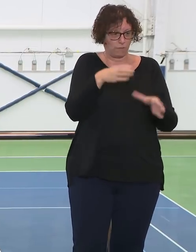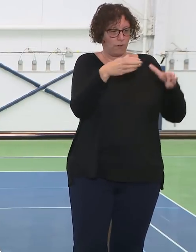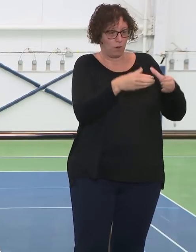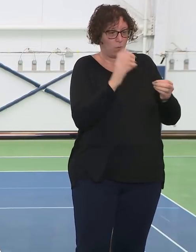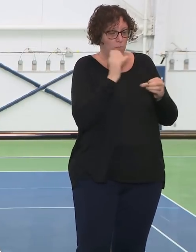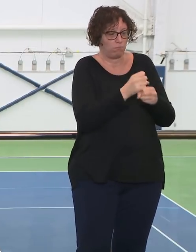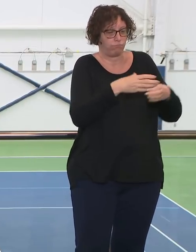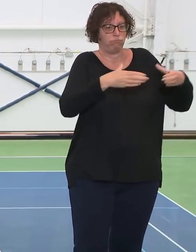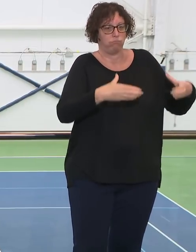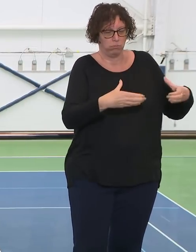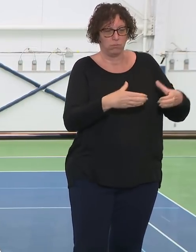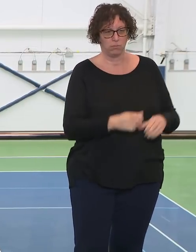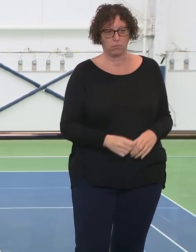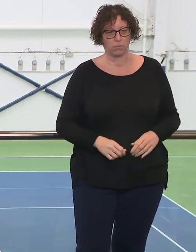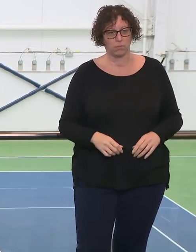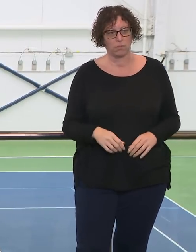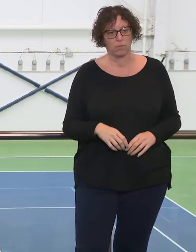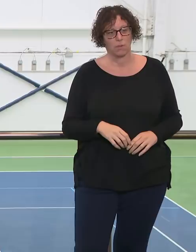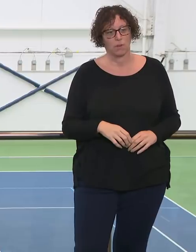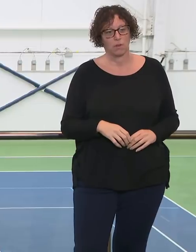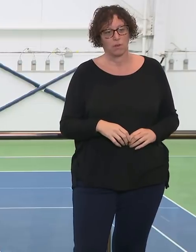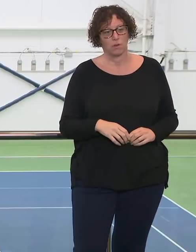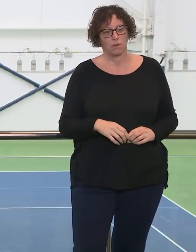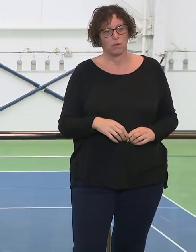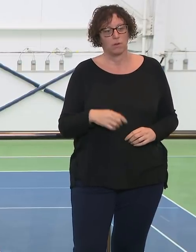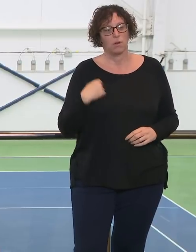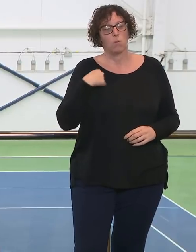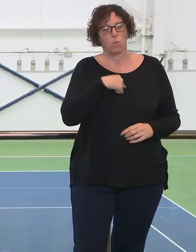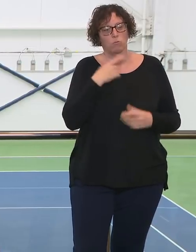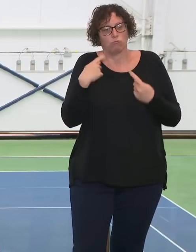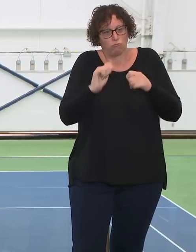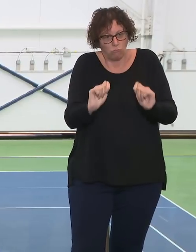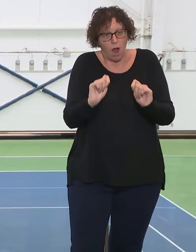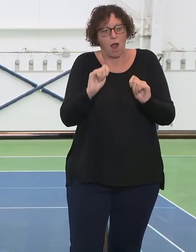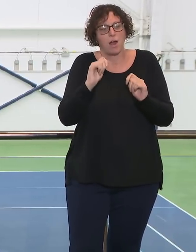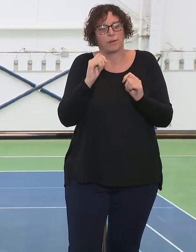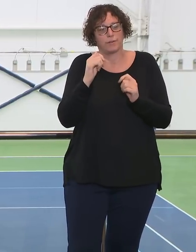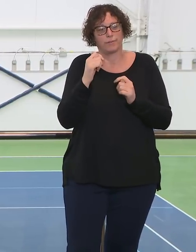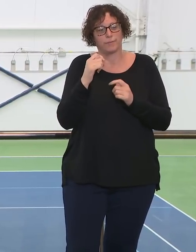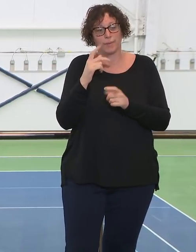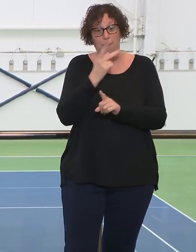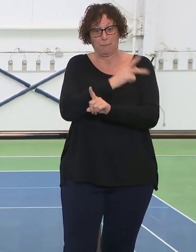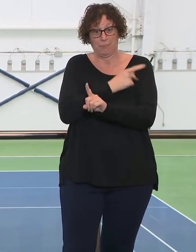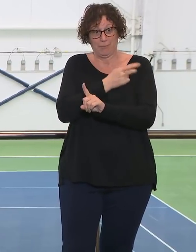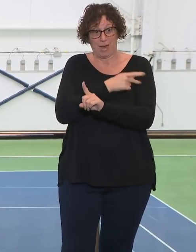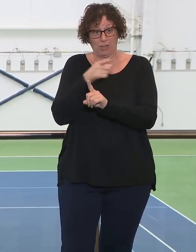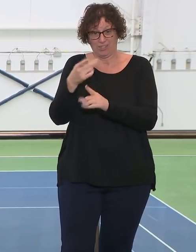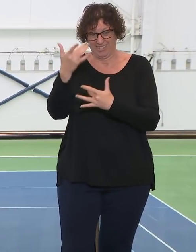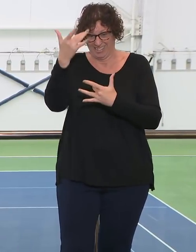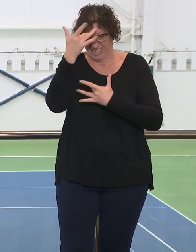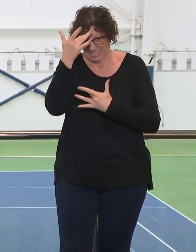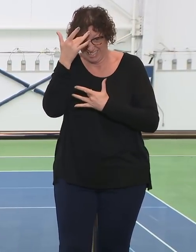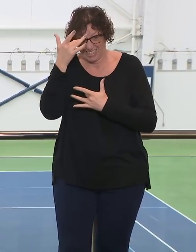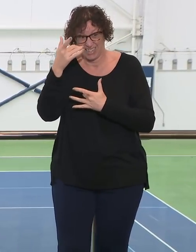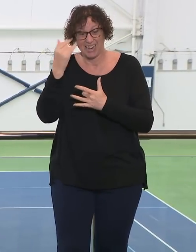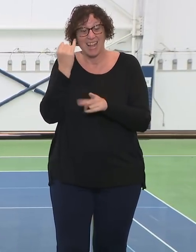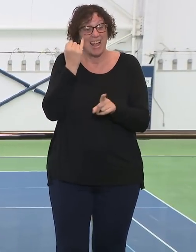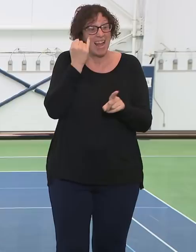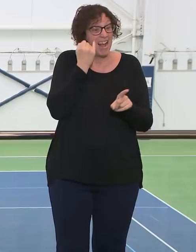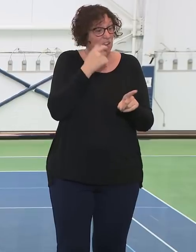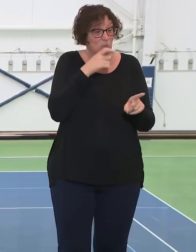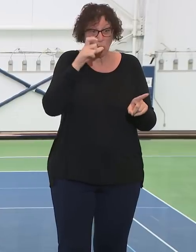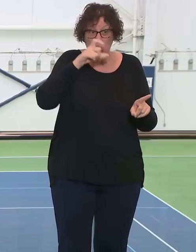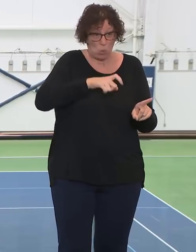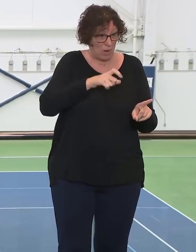medical surgical acuity as well as ICU acuity out of Elmhurst, Queens Hospital, Lincoln Hospital, Kings County